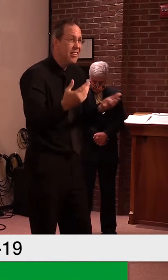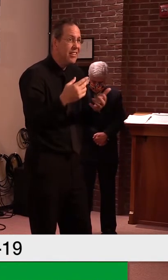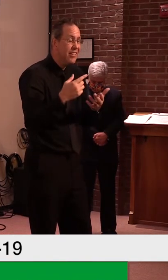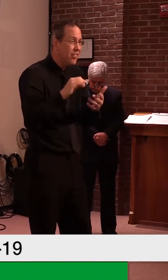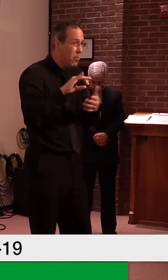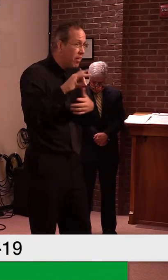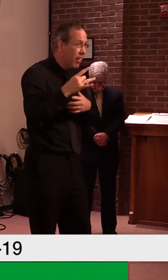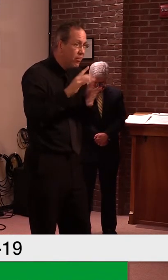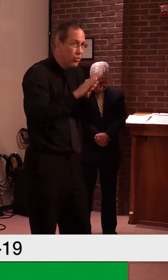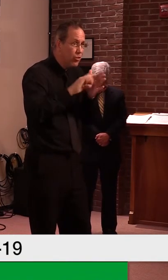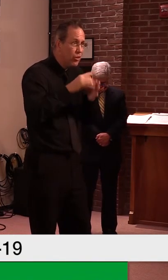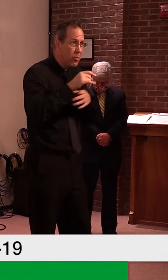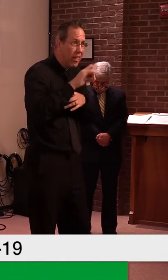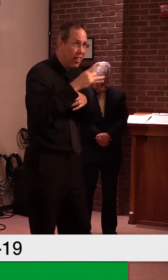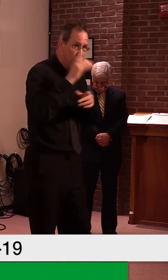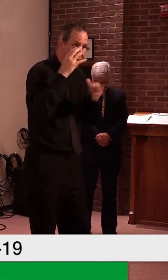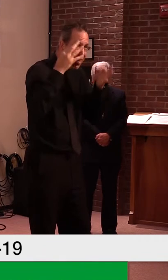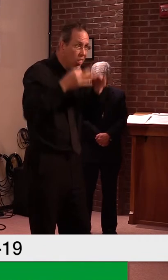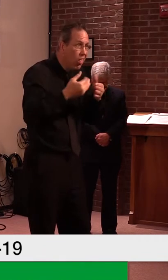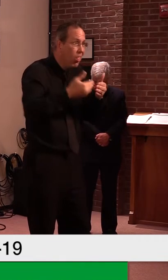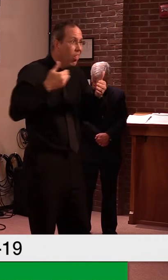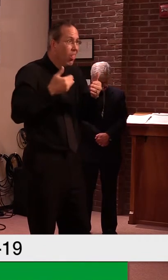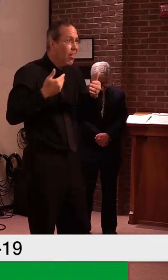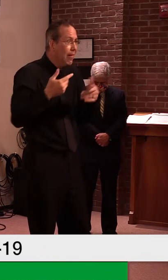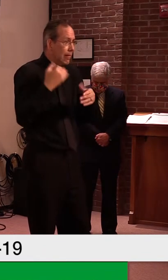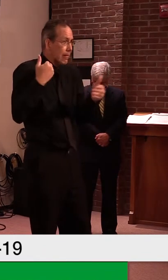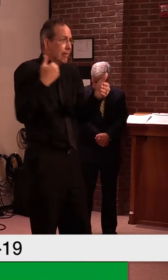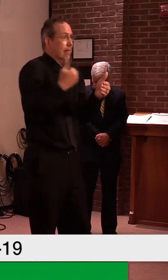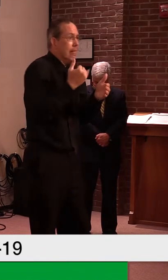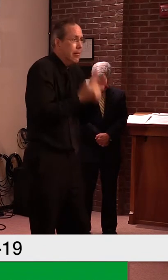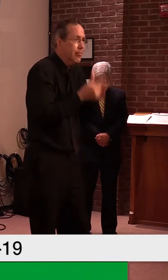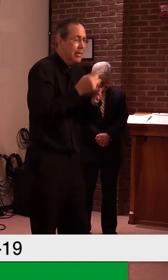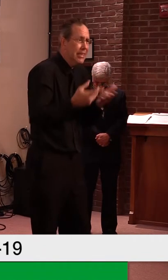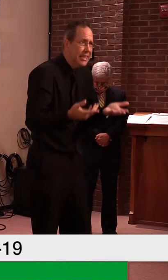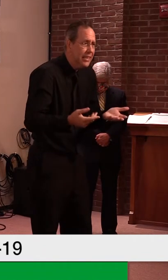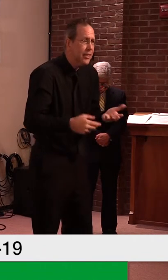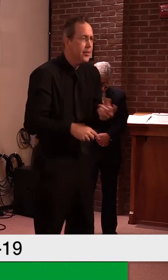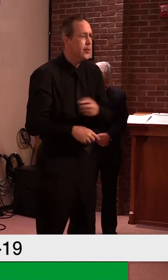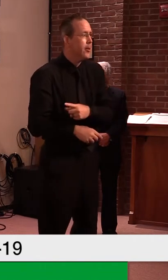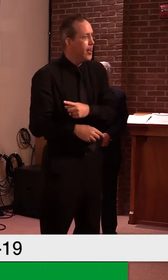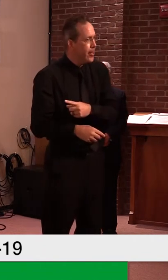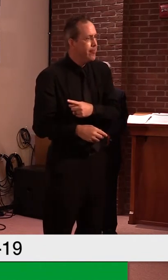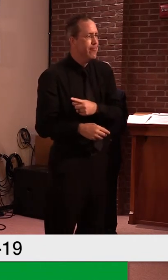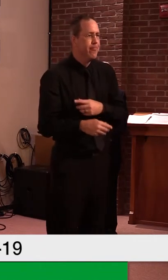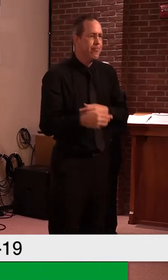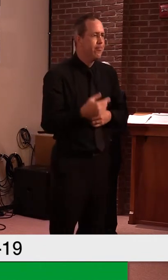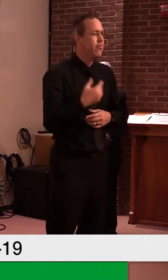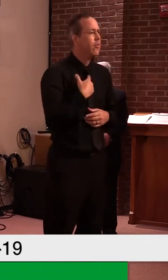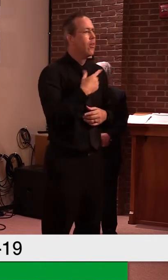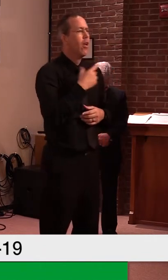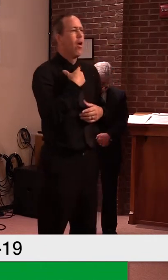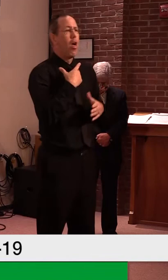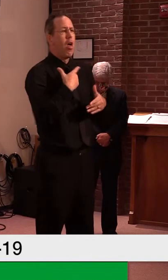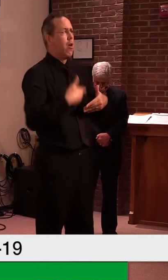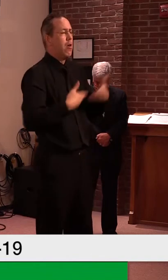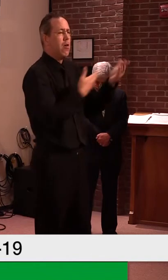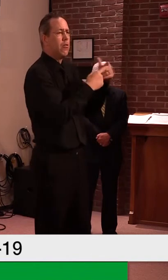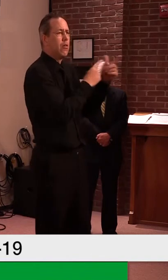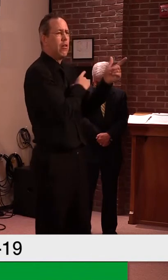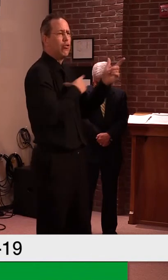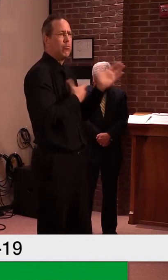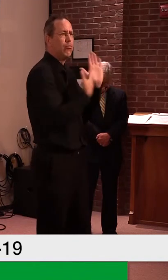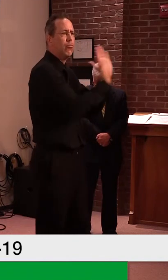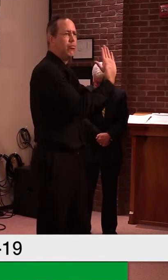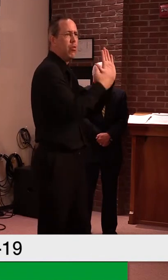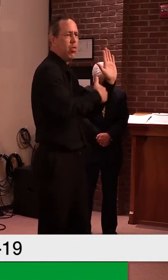Yeah, as I said, I haven't put, uh, we haven't put forward any specific proposal to the legislature. I've had sort of informal conversations with them. Um, so